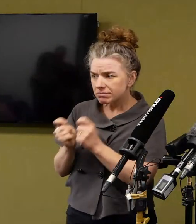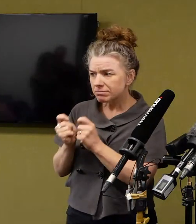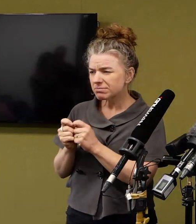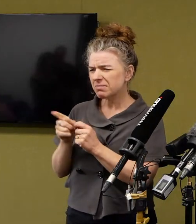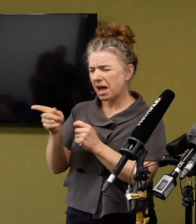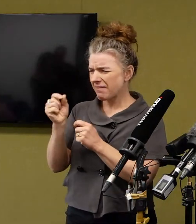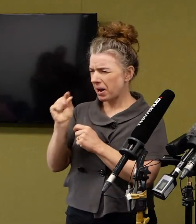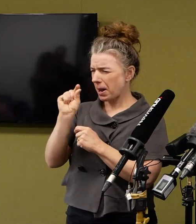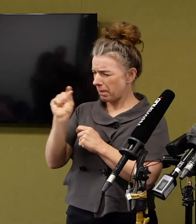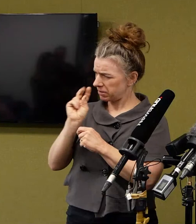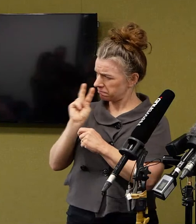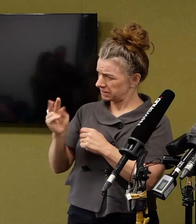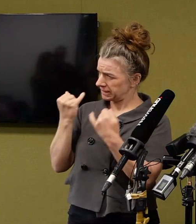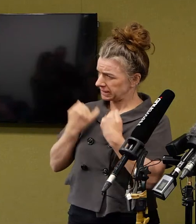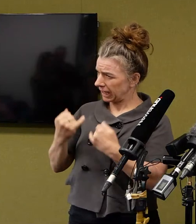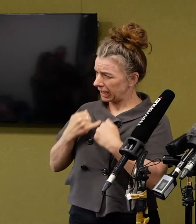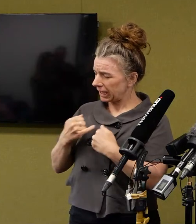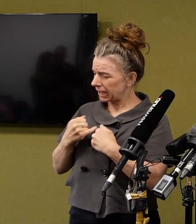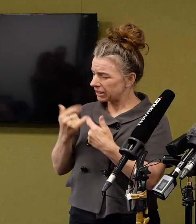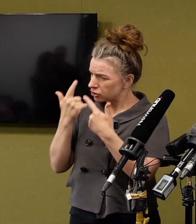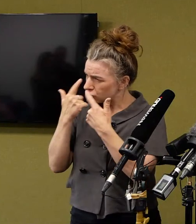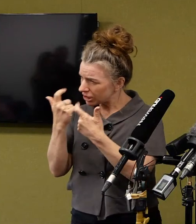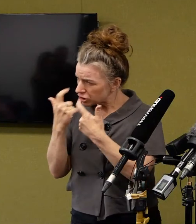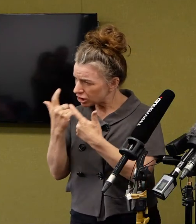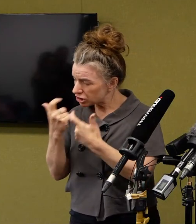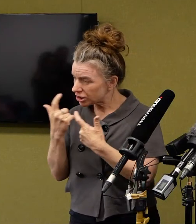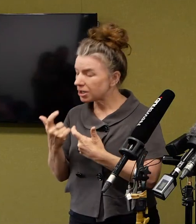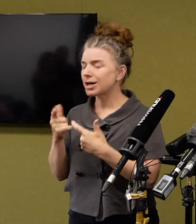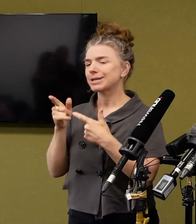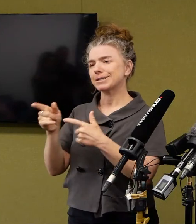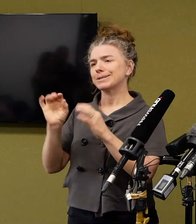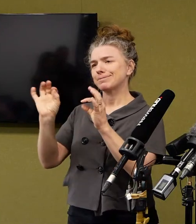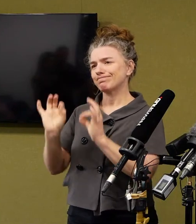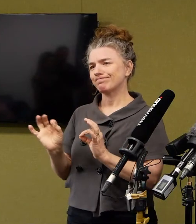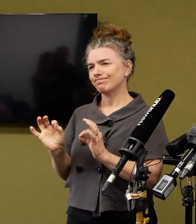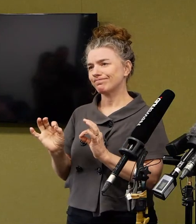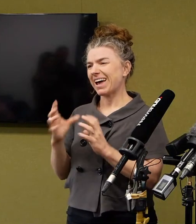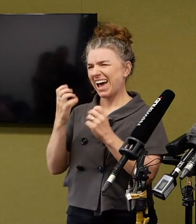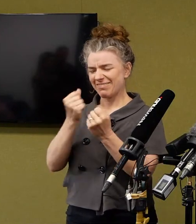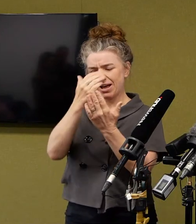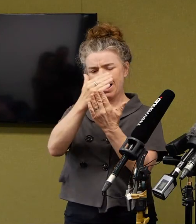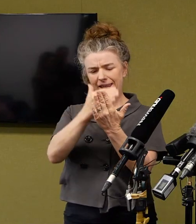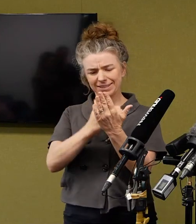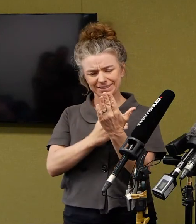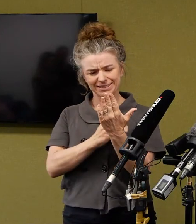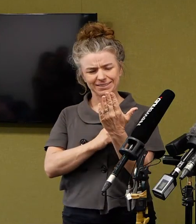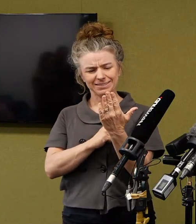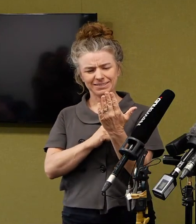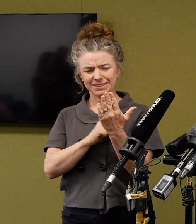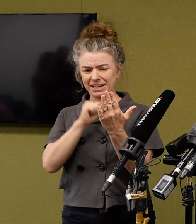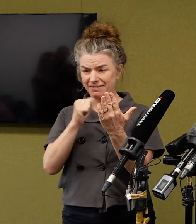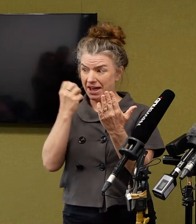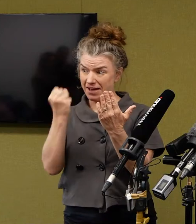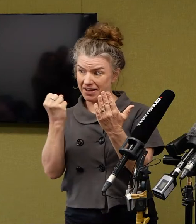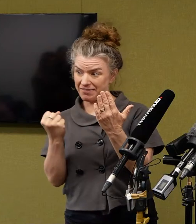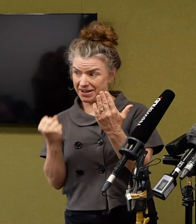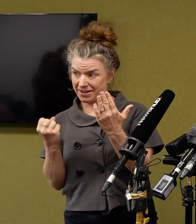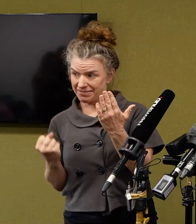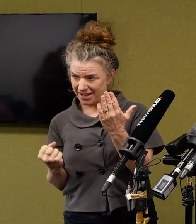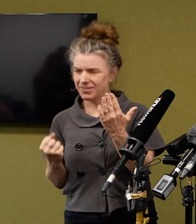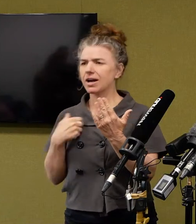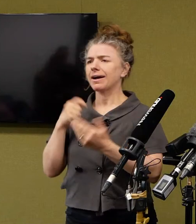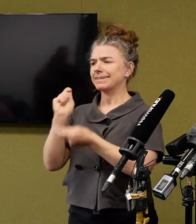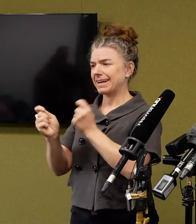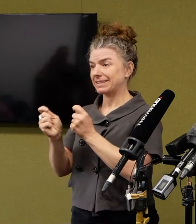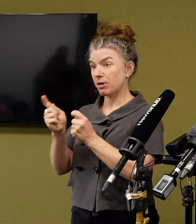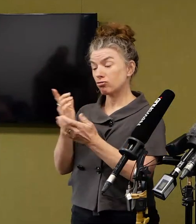symptoms. None fitted the case definition. But as you might imagine, there is a low bar for us to do testing on those